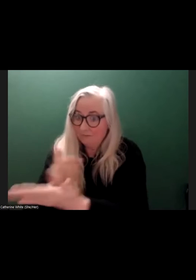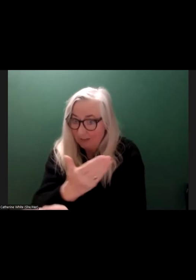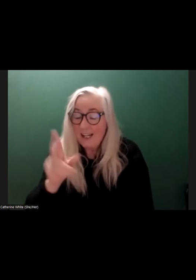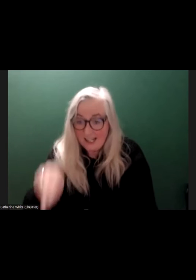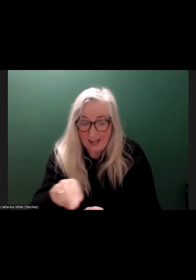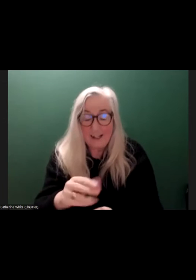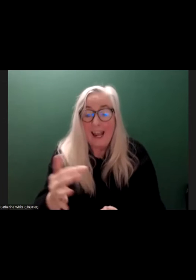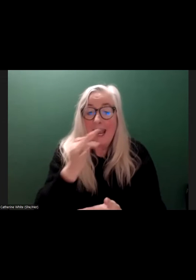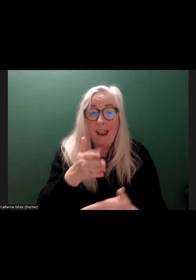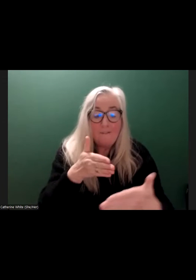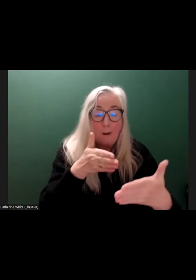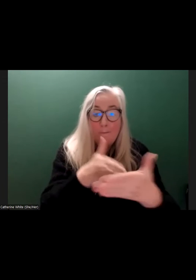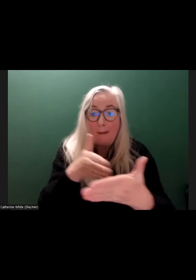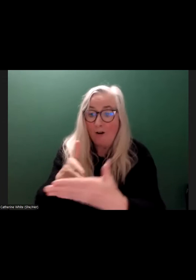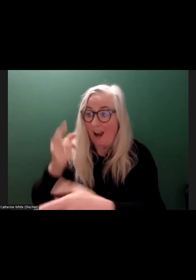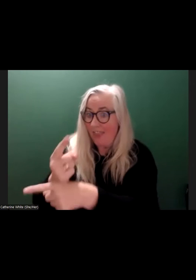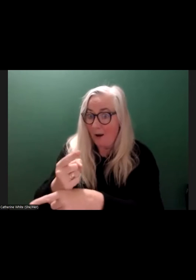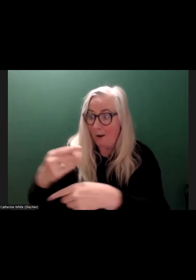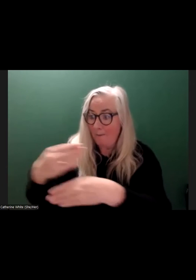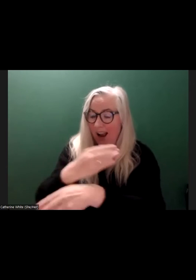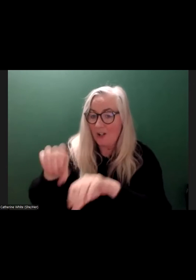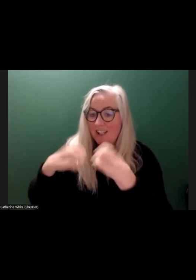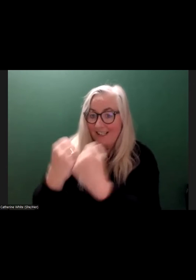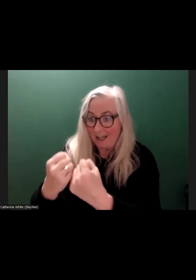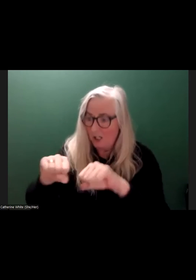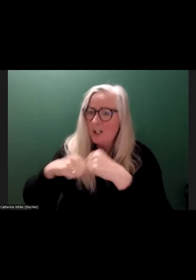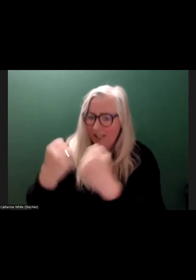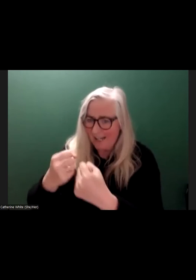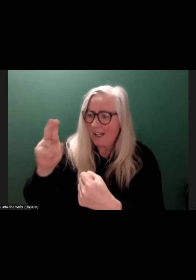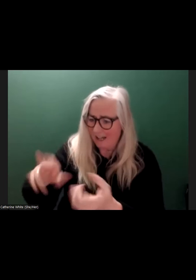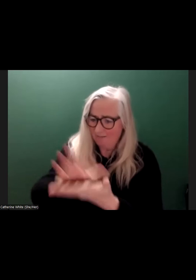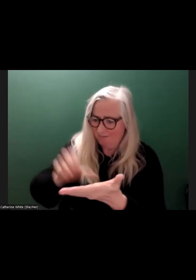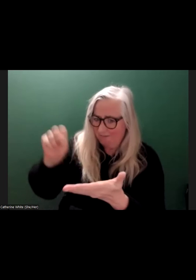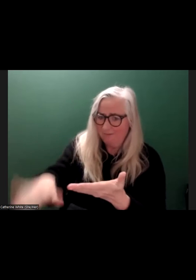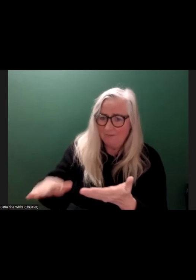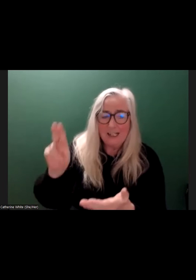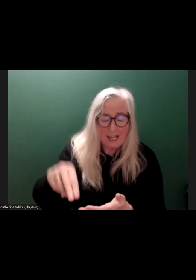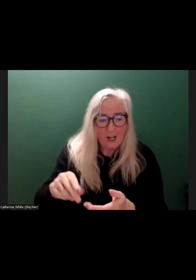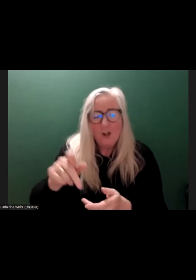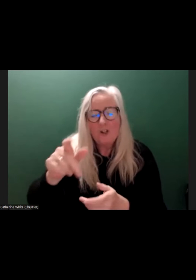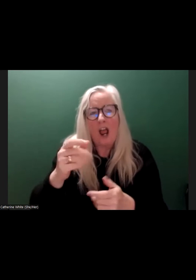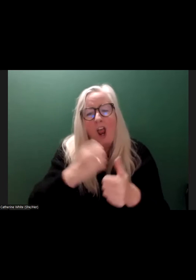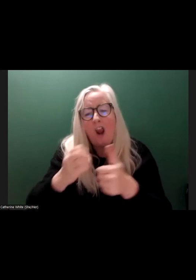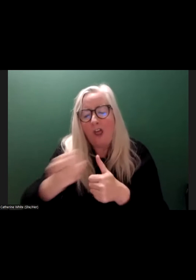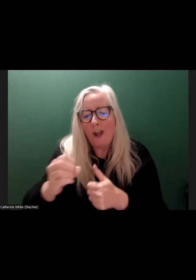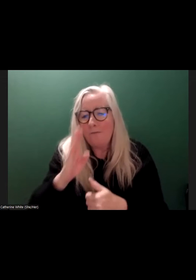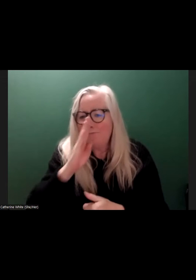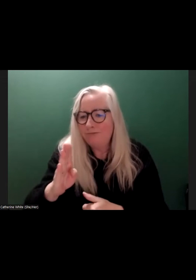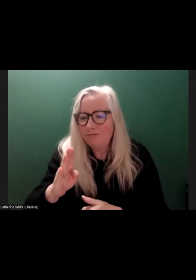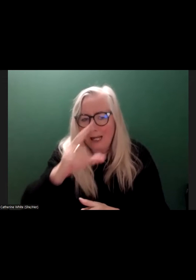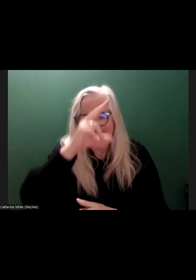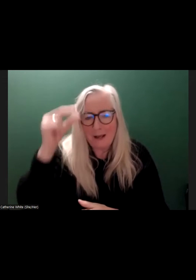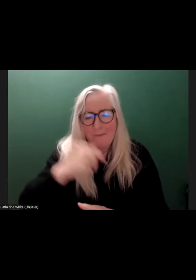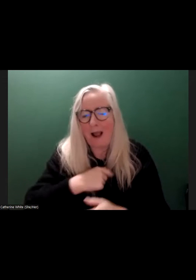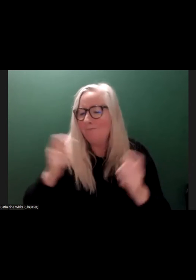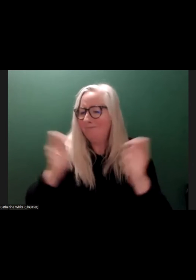If those barriers are put up by society, society can put them down. Think of it this way. And again, another crude example. I'm a terrible person